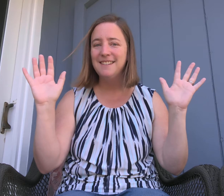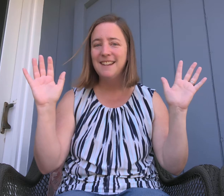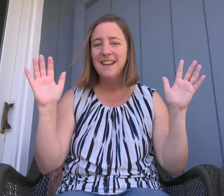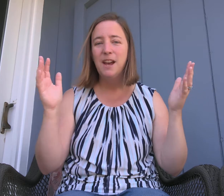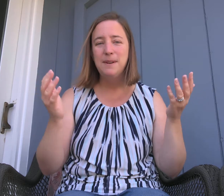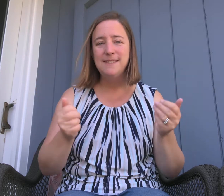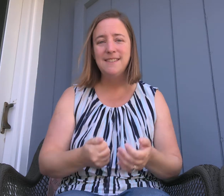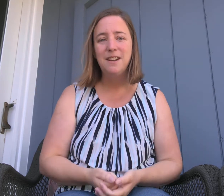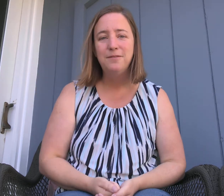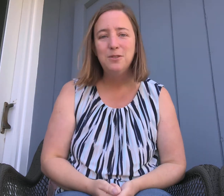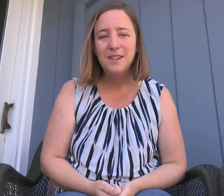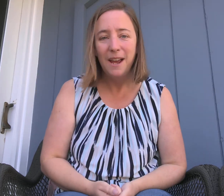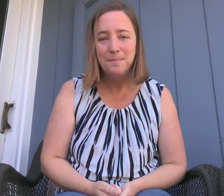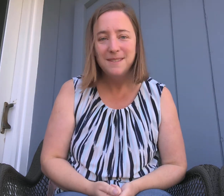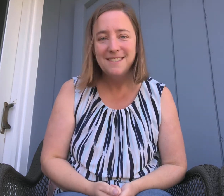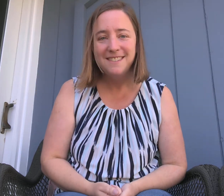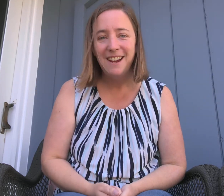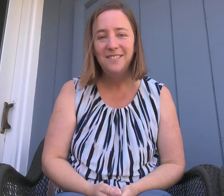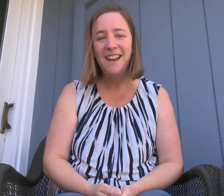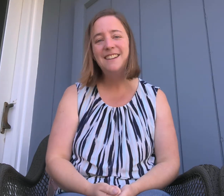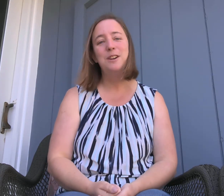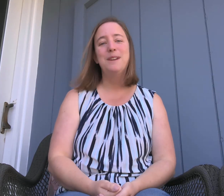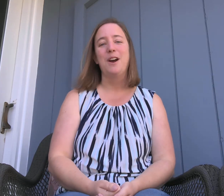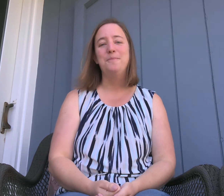And we sing that a few times. All right, here we go.